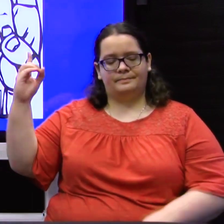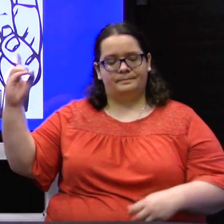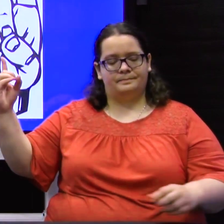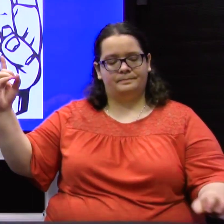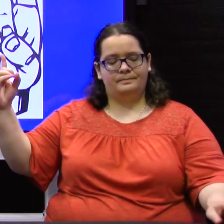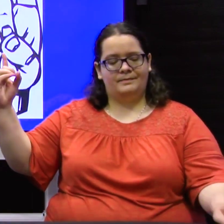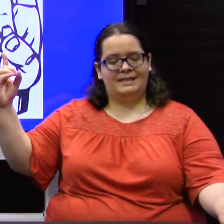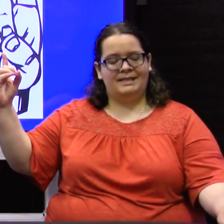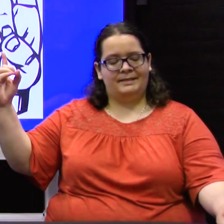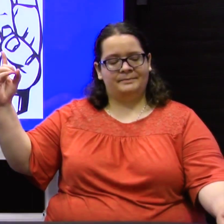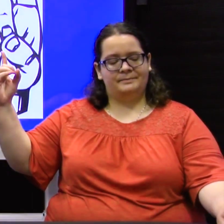D.